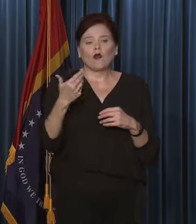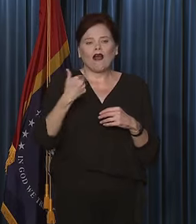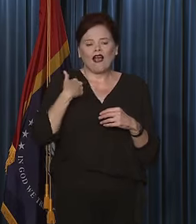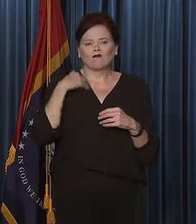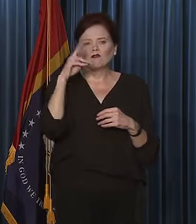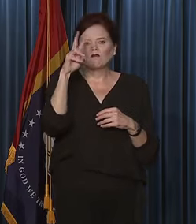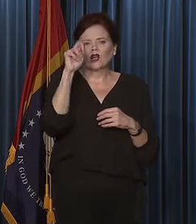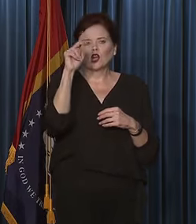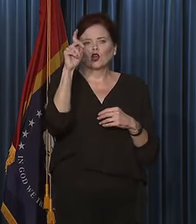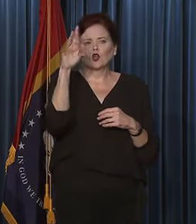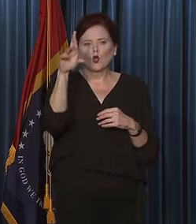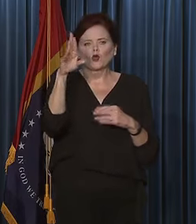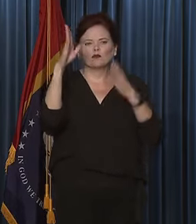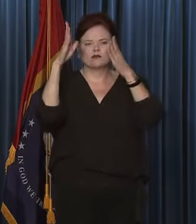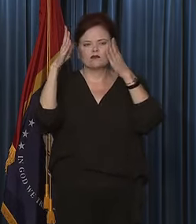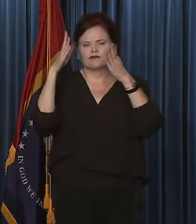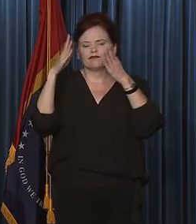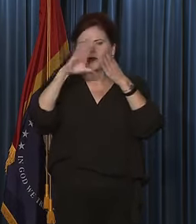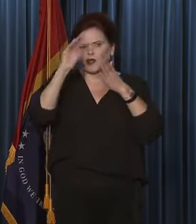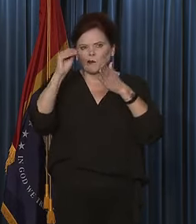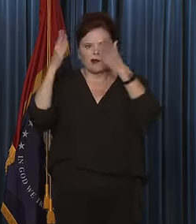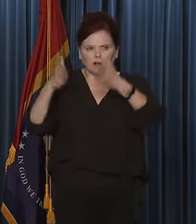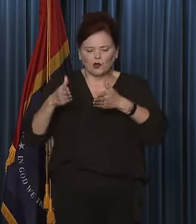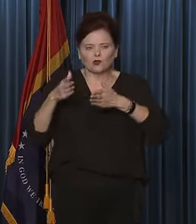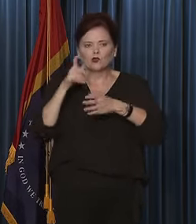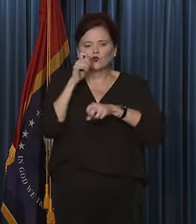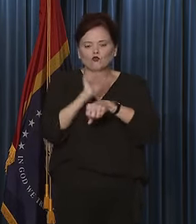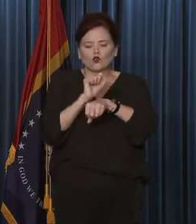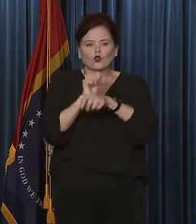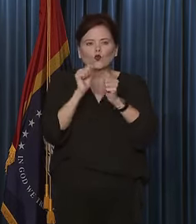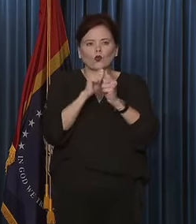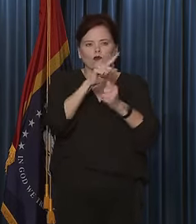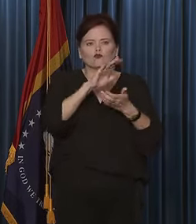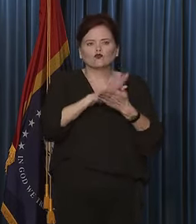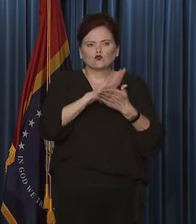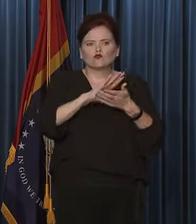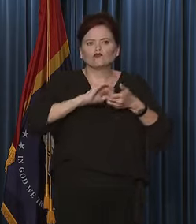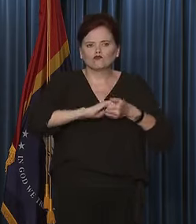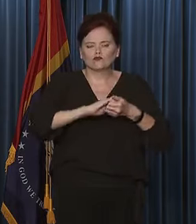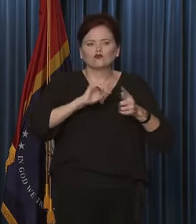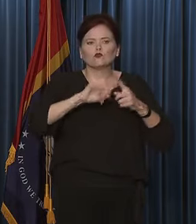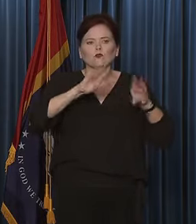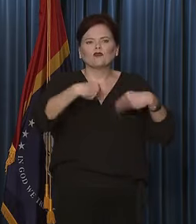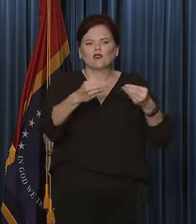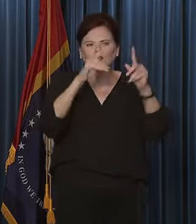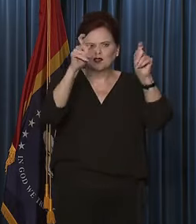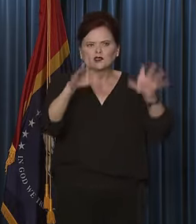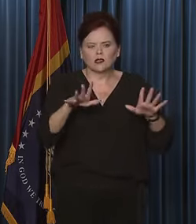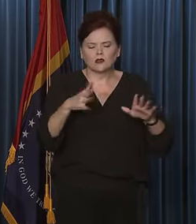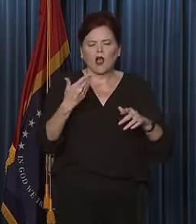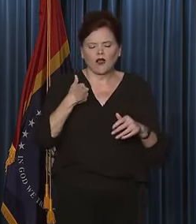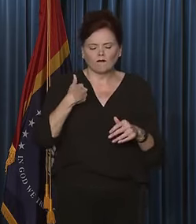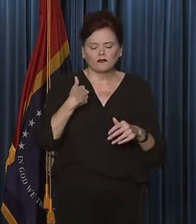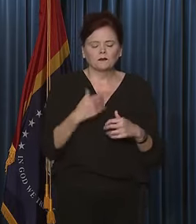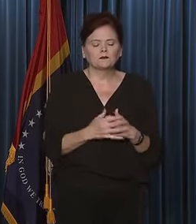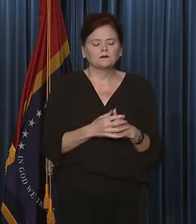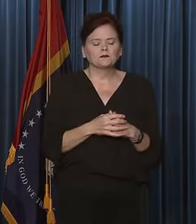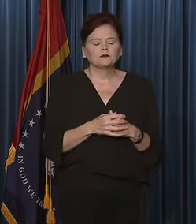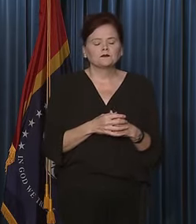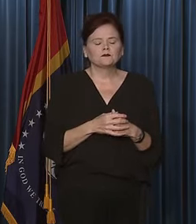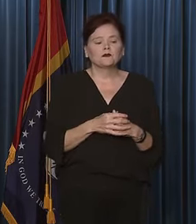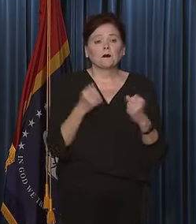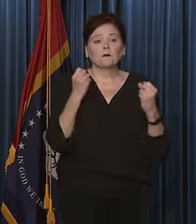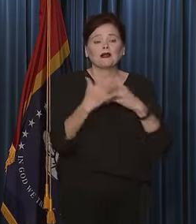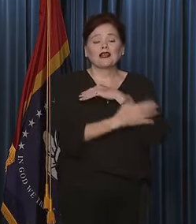have a vendor that works with the schools throughout the state to provide tests. And we have, in